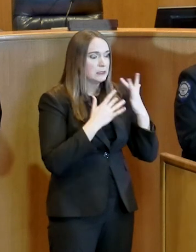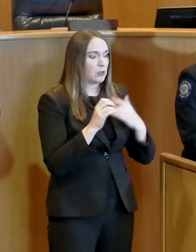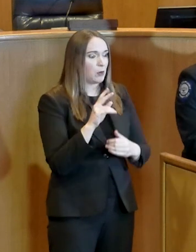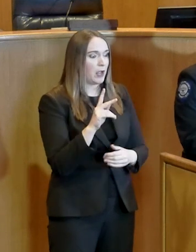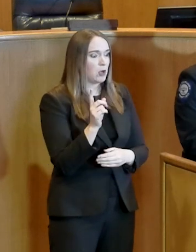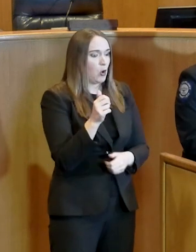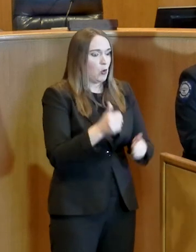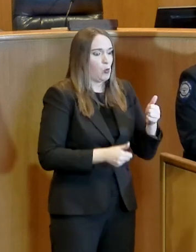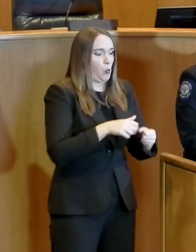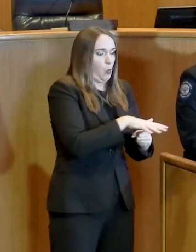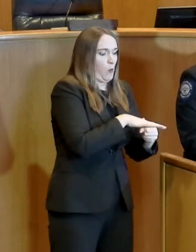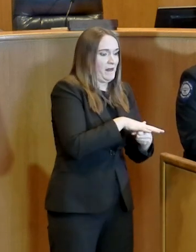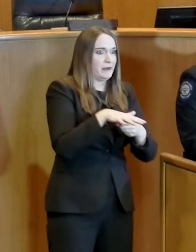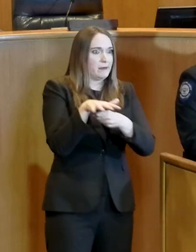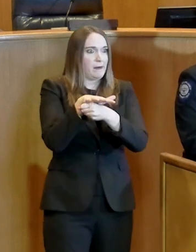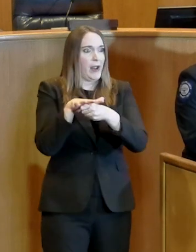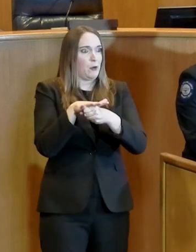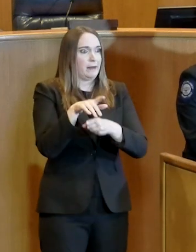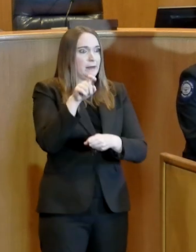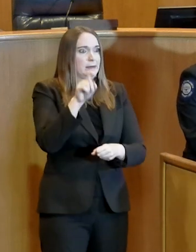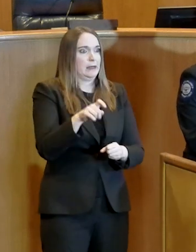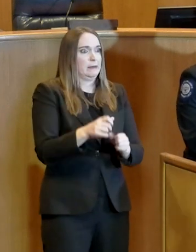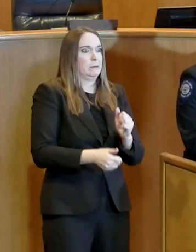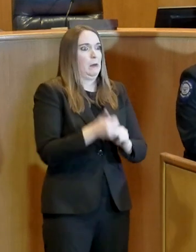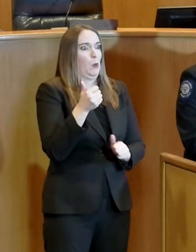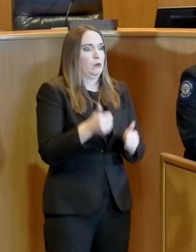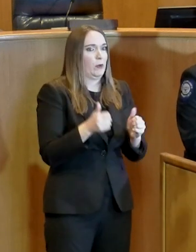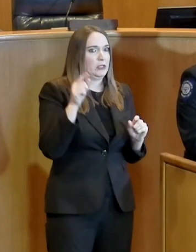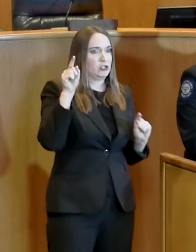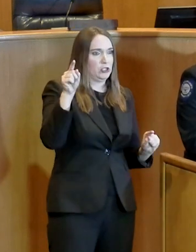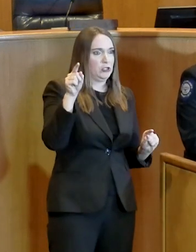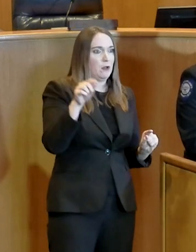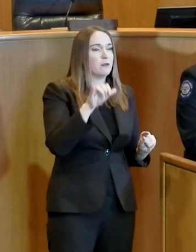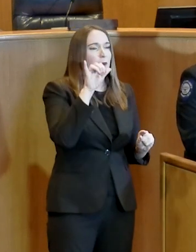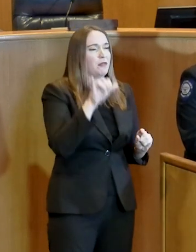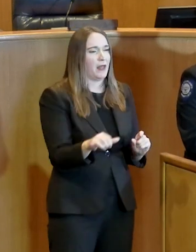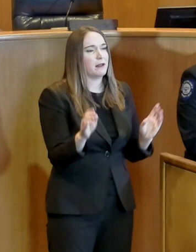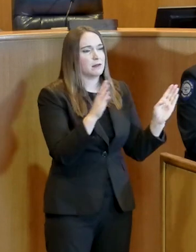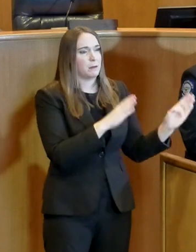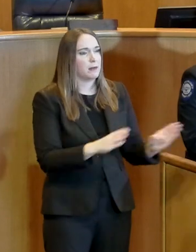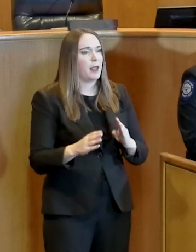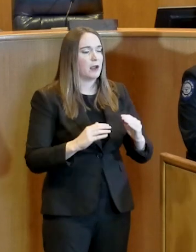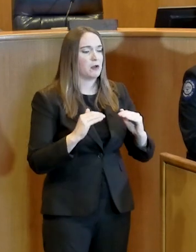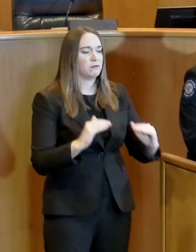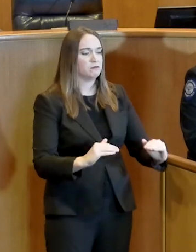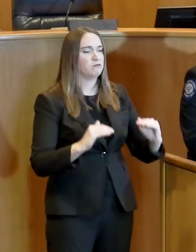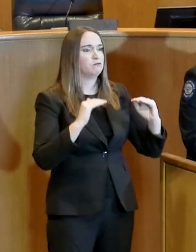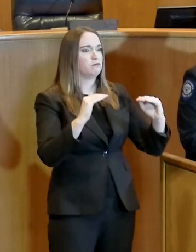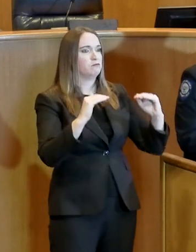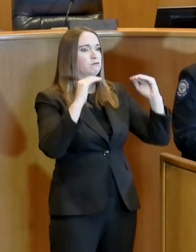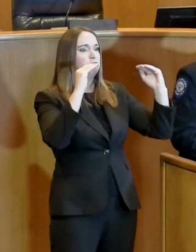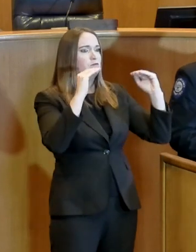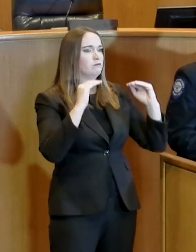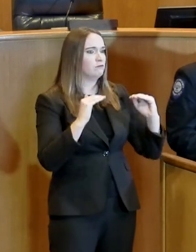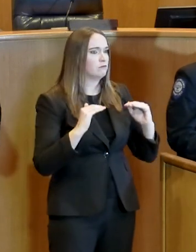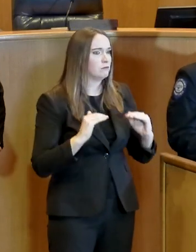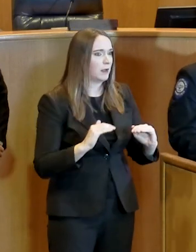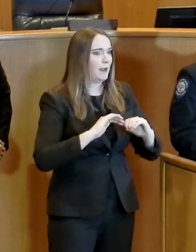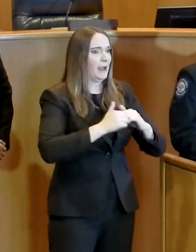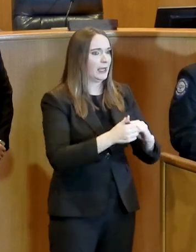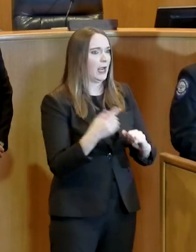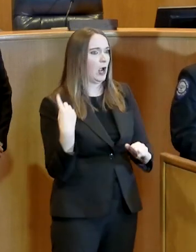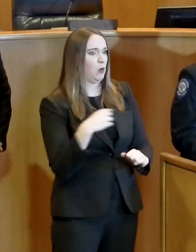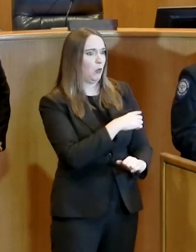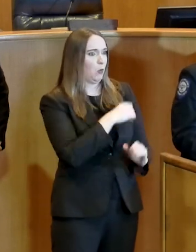provide the greatest public benefit. And so what you see is a stair-stepping approach of the use of these resources. So